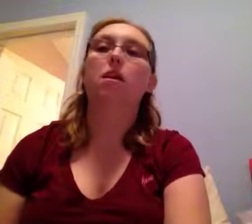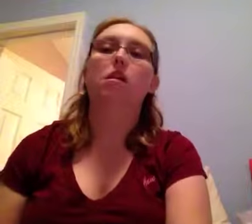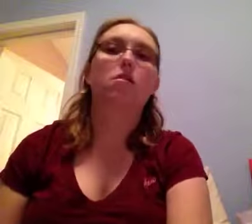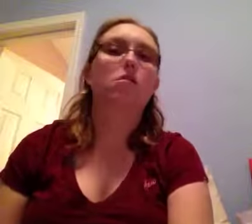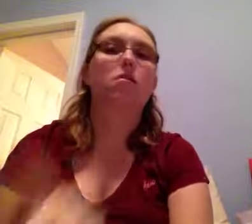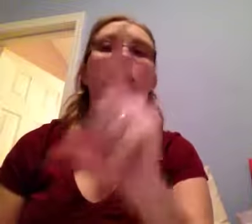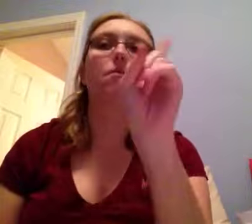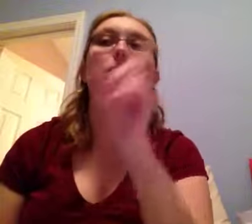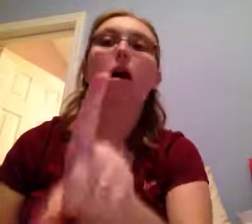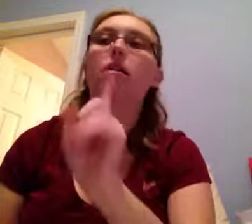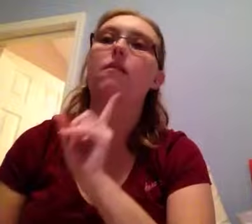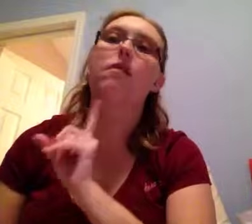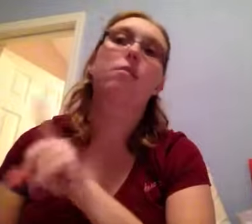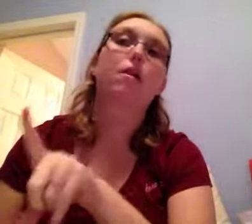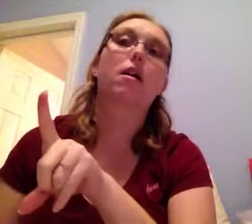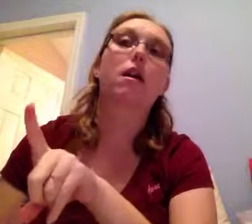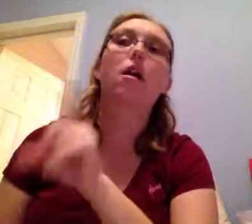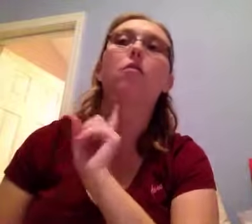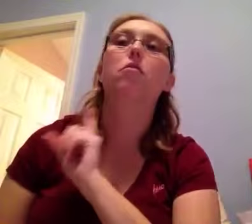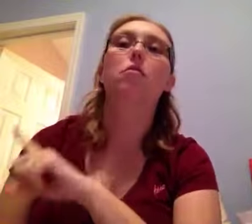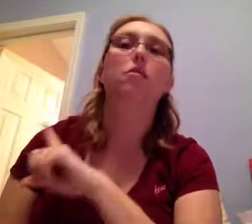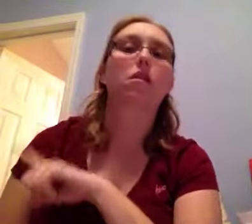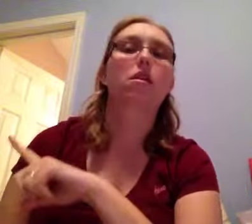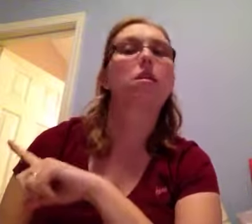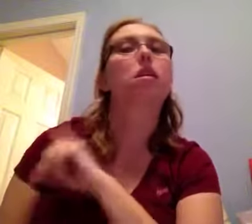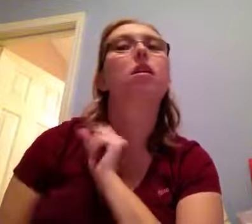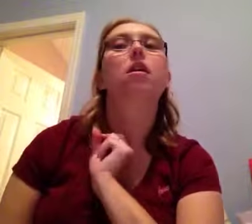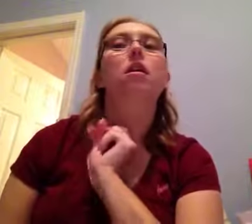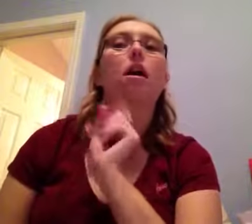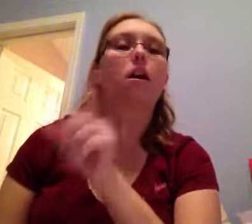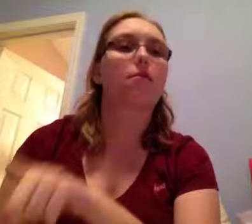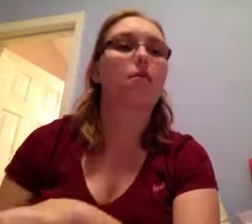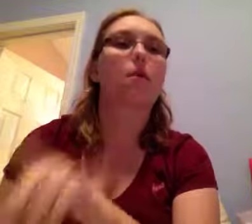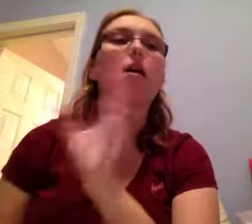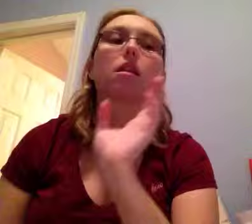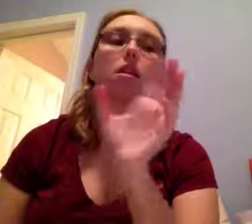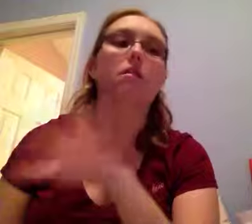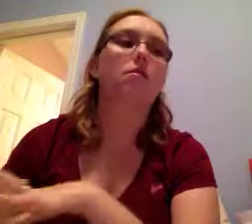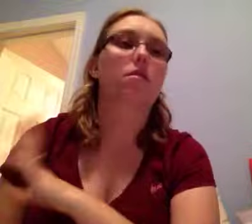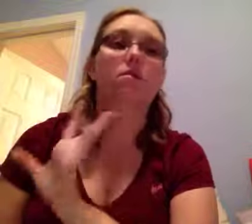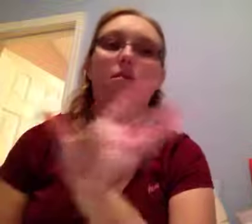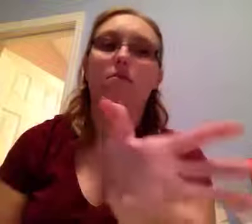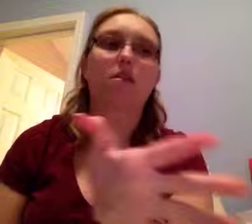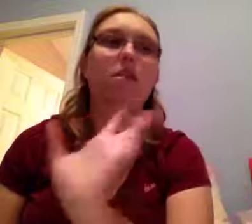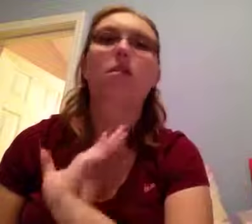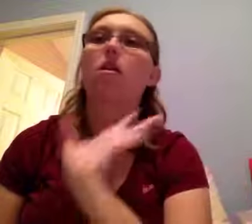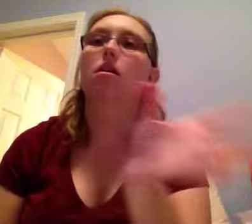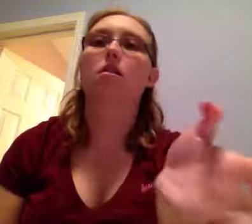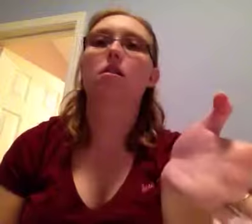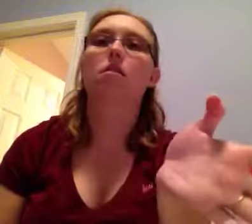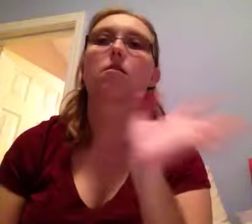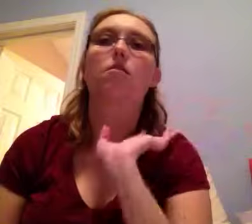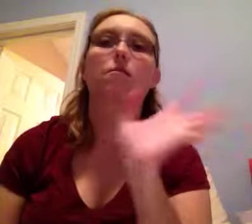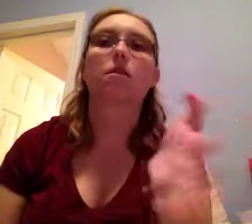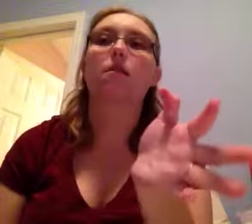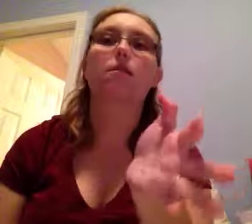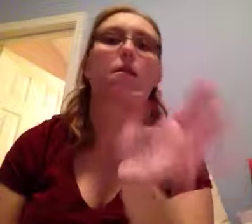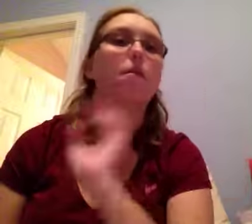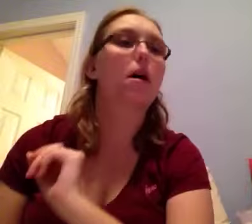make sure you can buy Life of Pi now or rent it at the Redbox. So, you can rent it. See if you want to buy